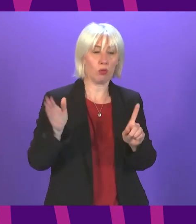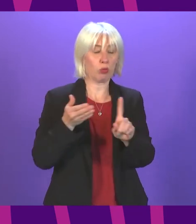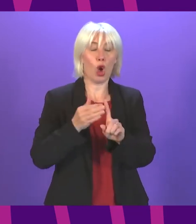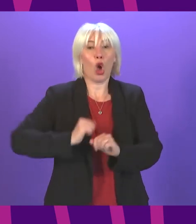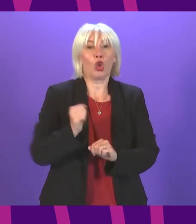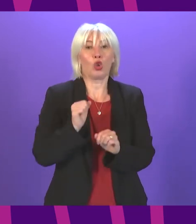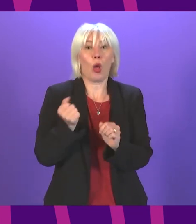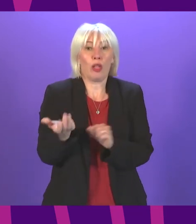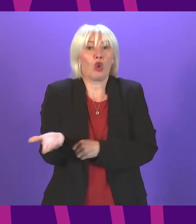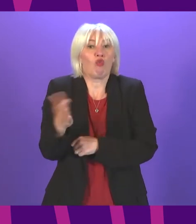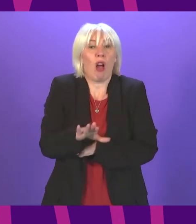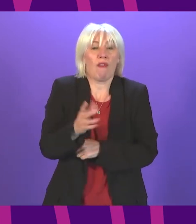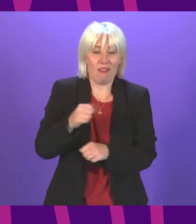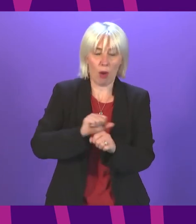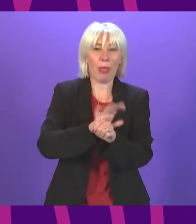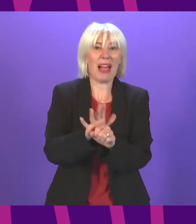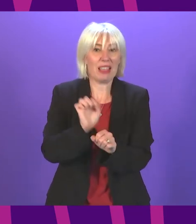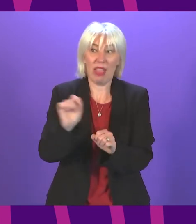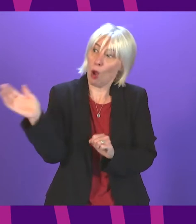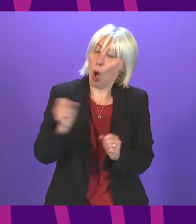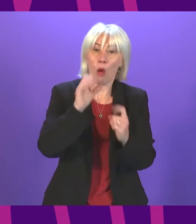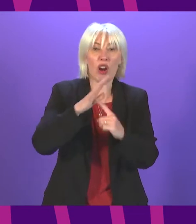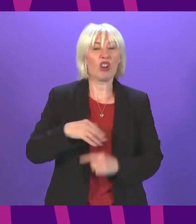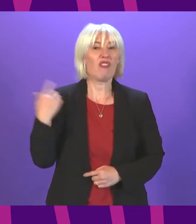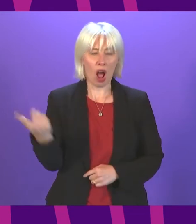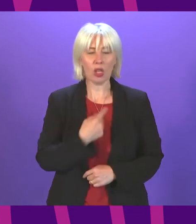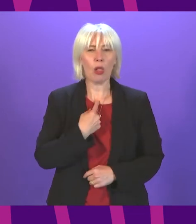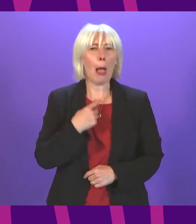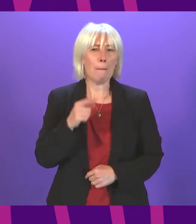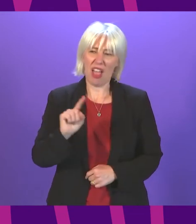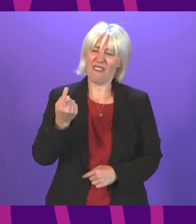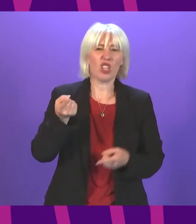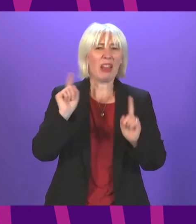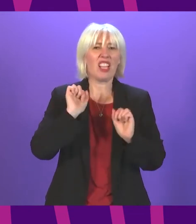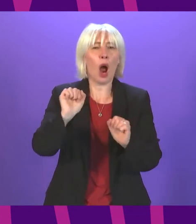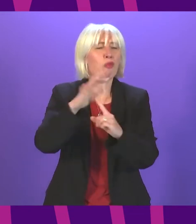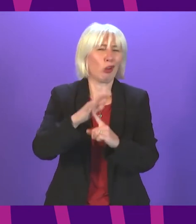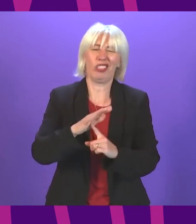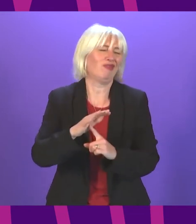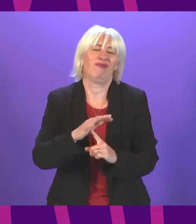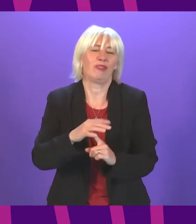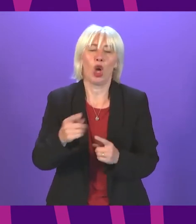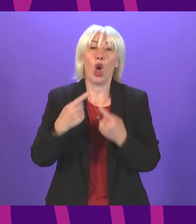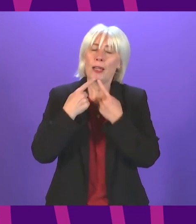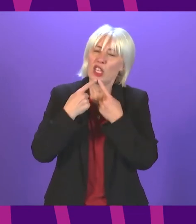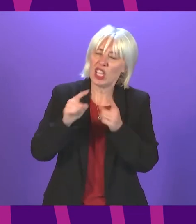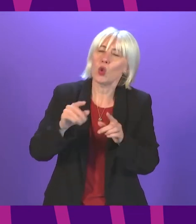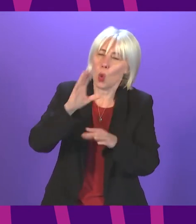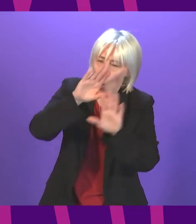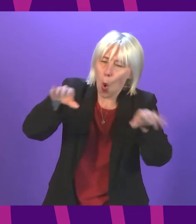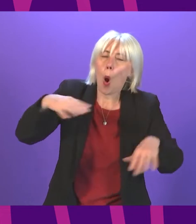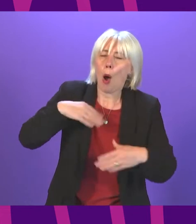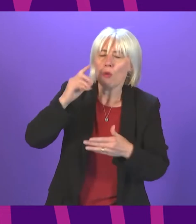recovery from this pandemic. But that's not the priority of this First Minister, who told the people to trust her to